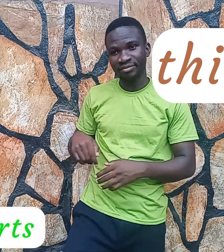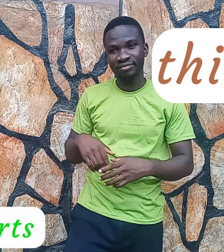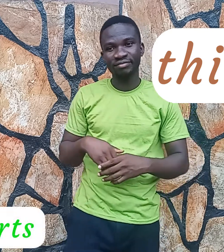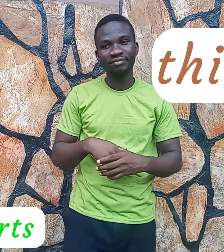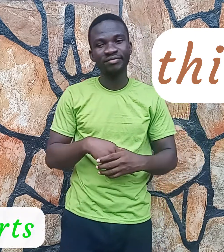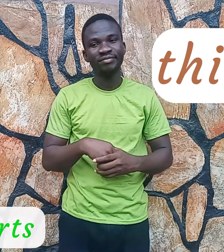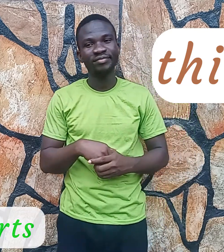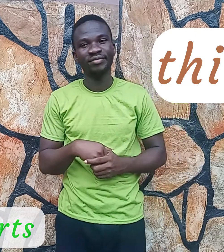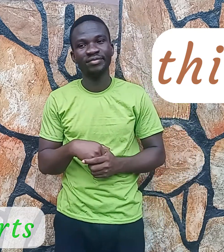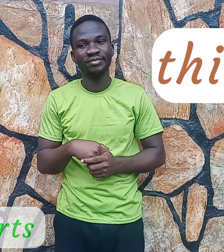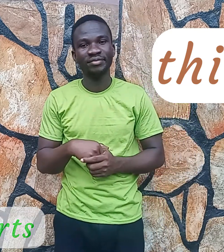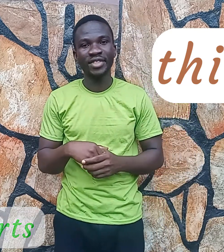knee.